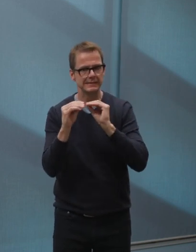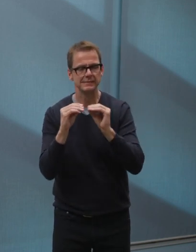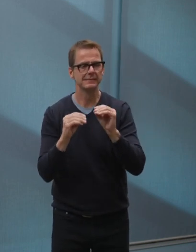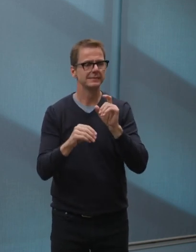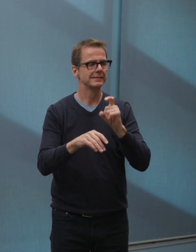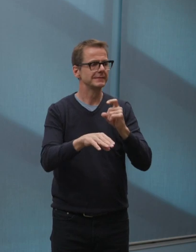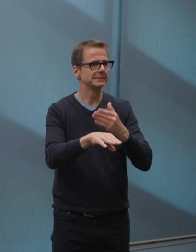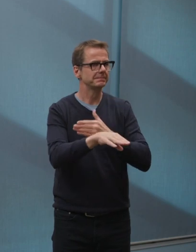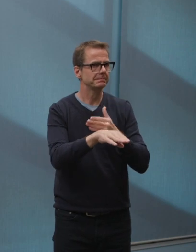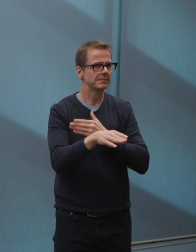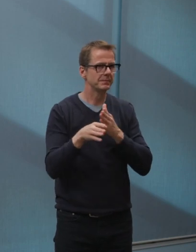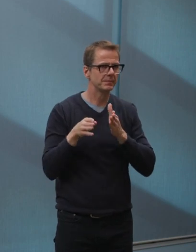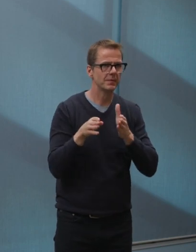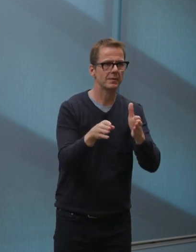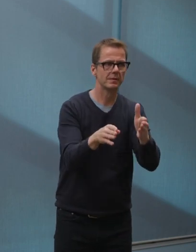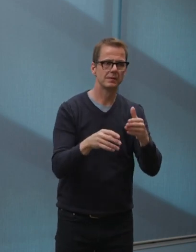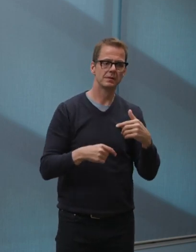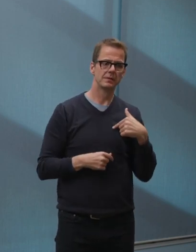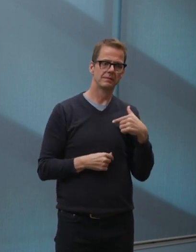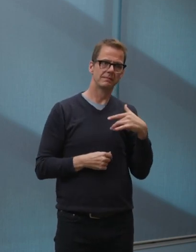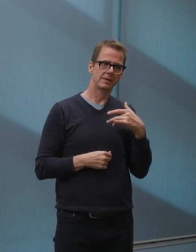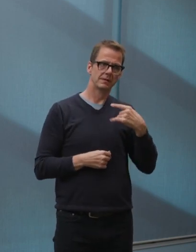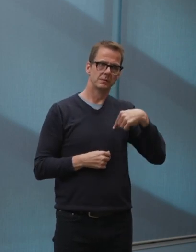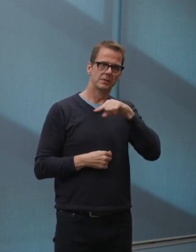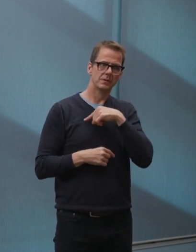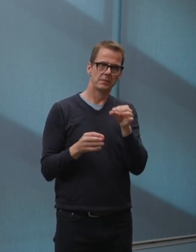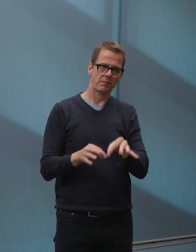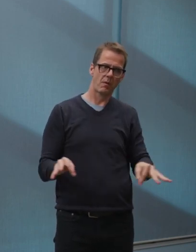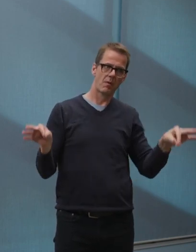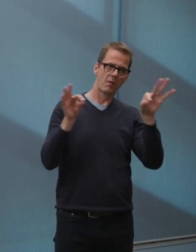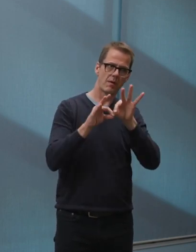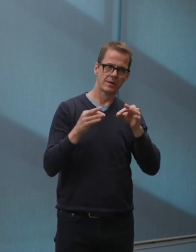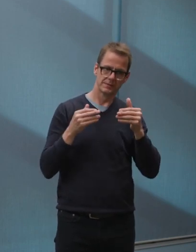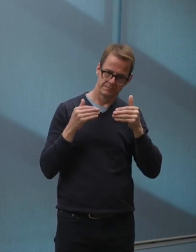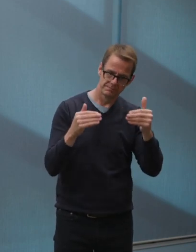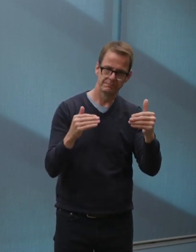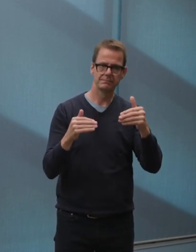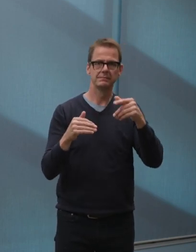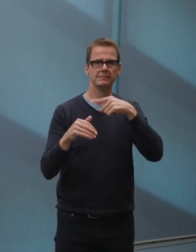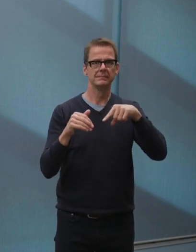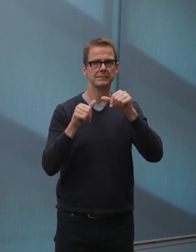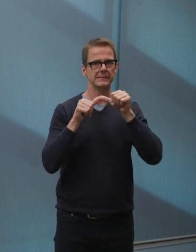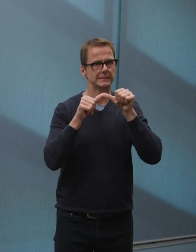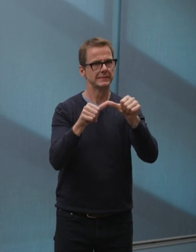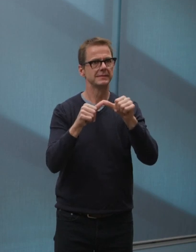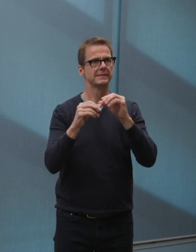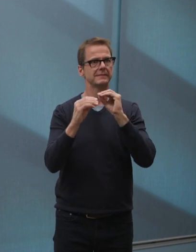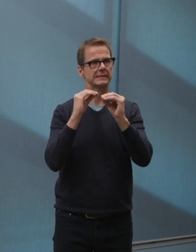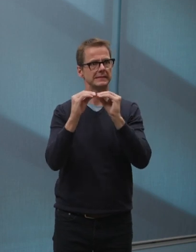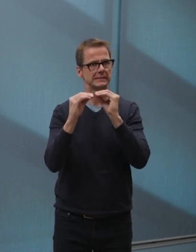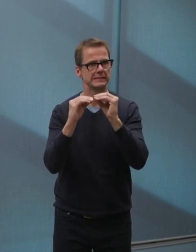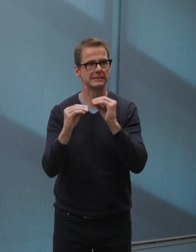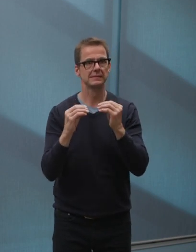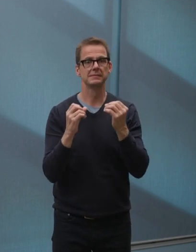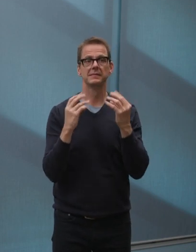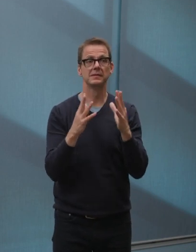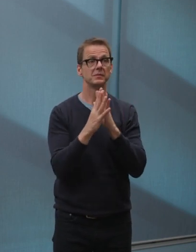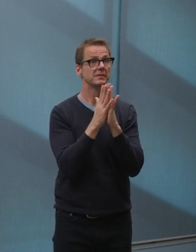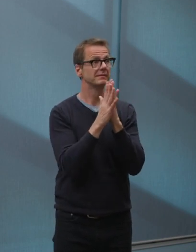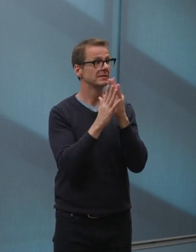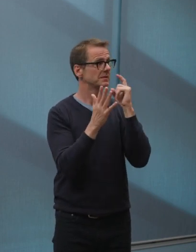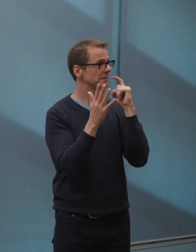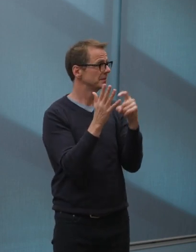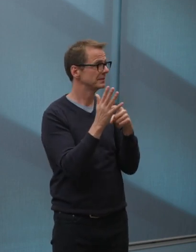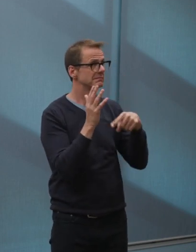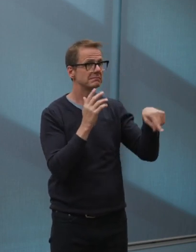is working to minimize the impacts to citizens and keep them informed during construction. Now more than ever, I want to thank Edmontonians for their